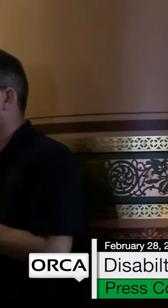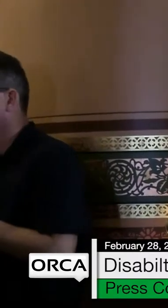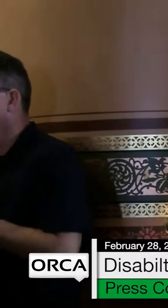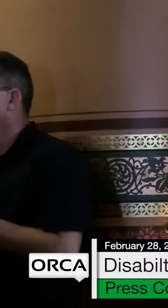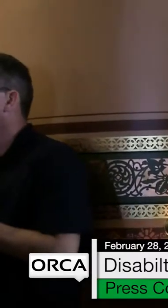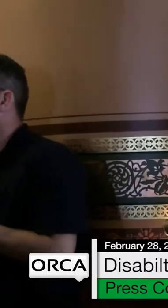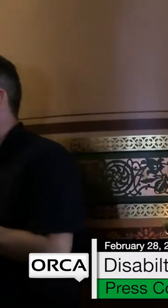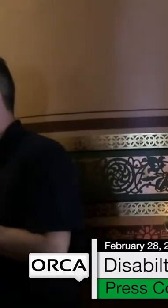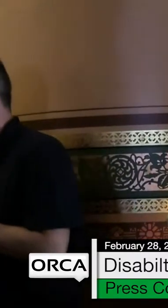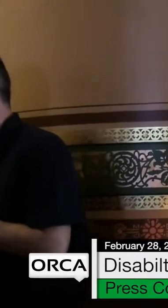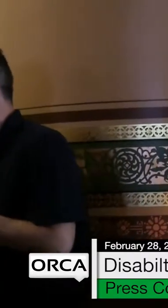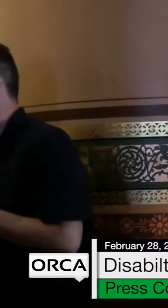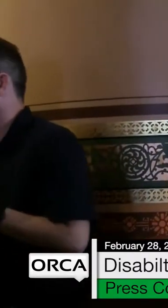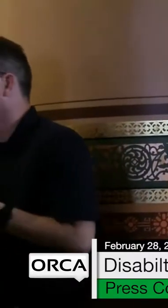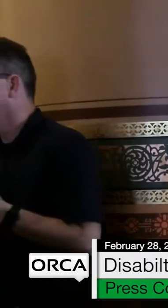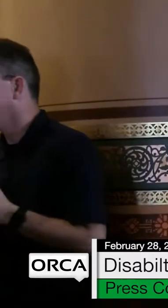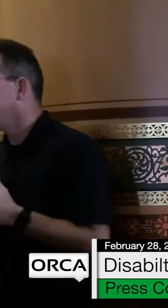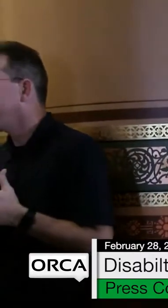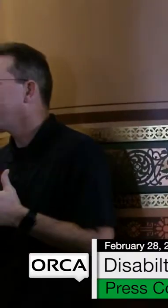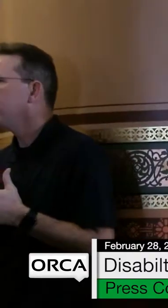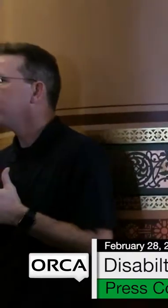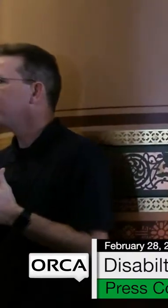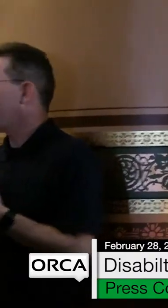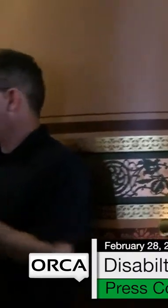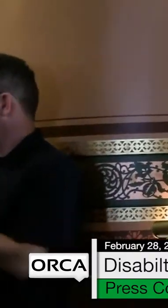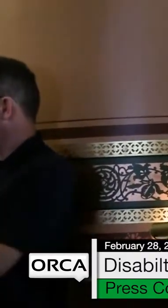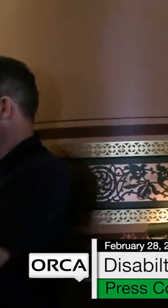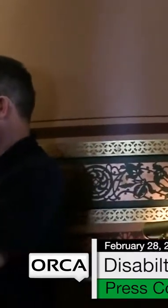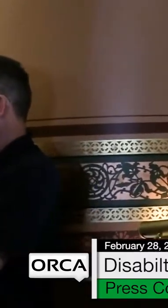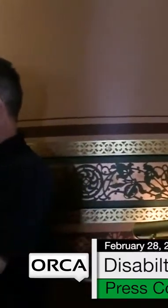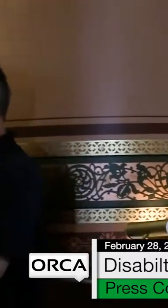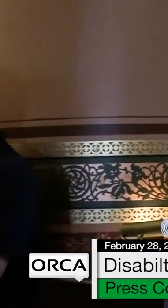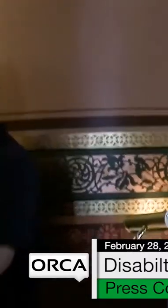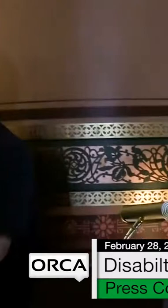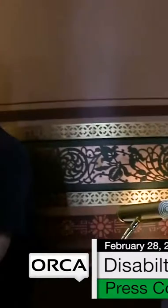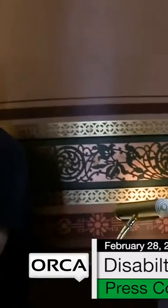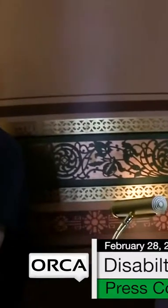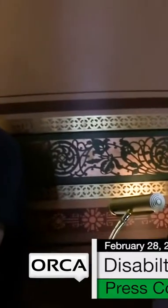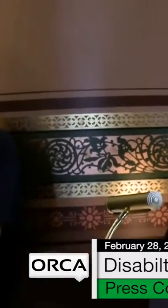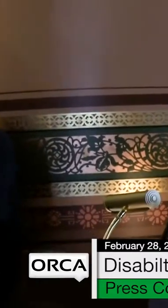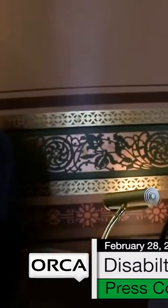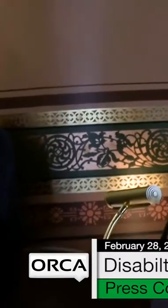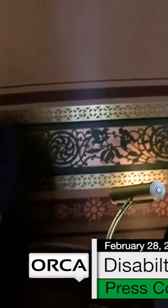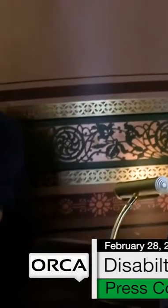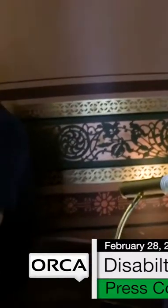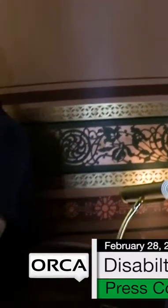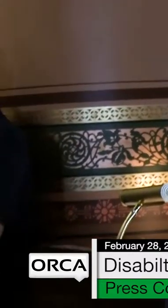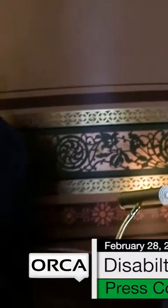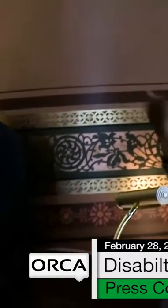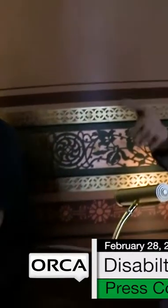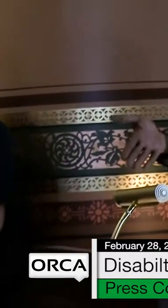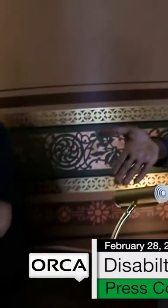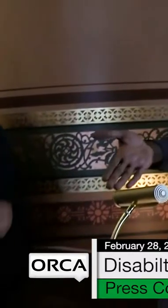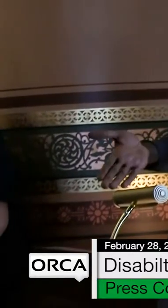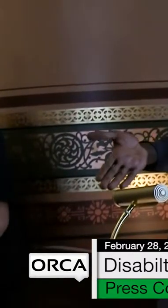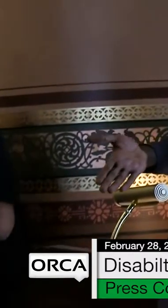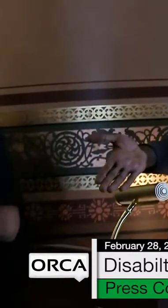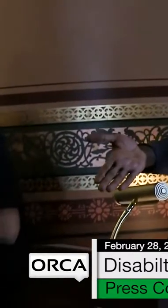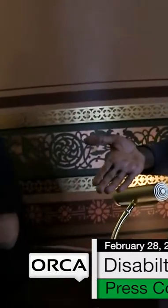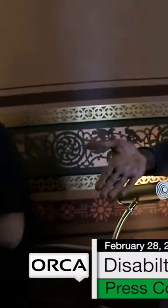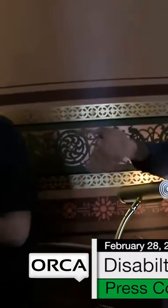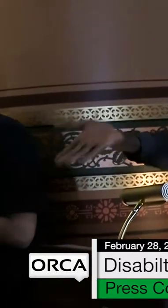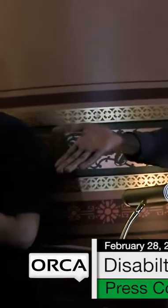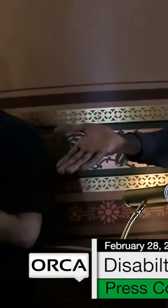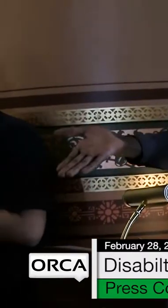services. Services for me. Services for you. Services for you.